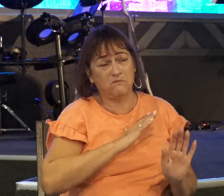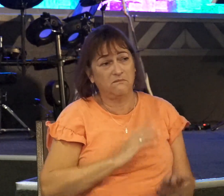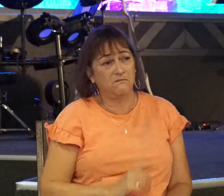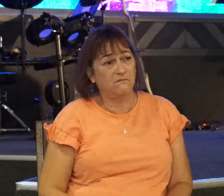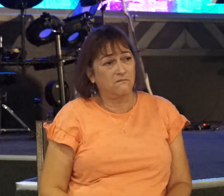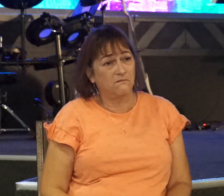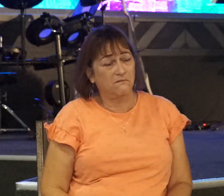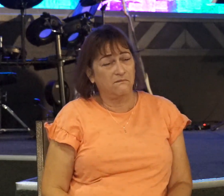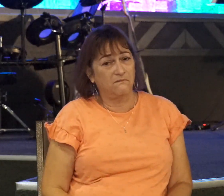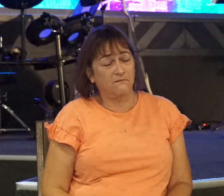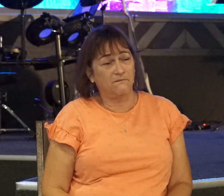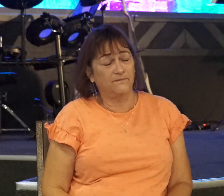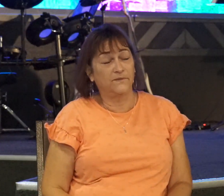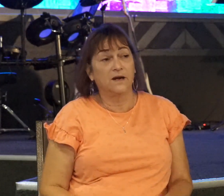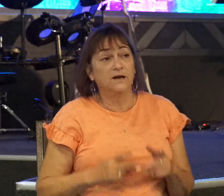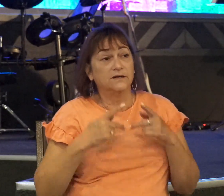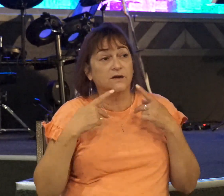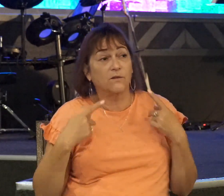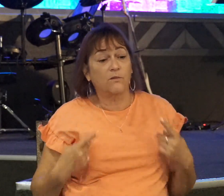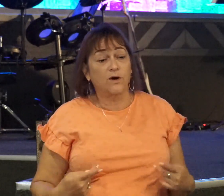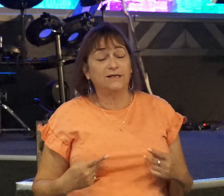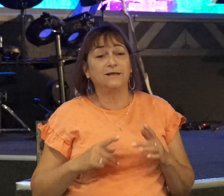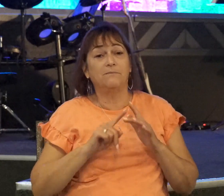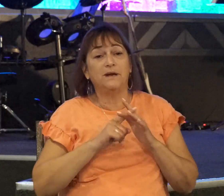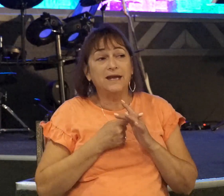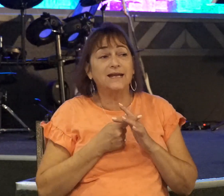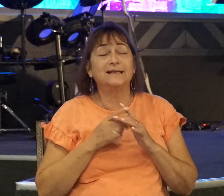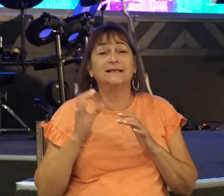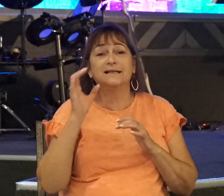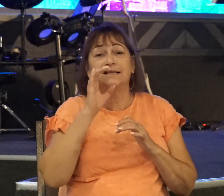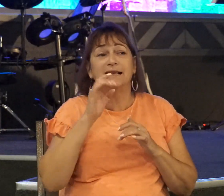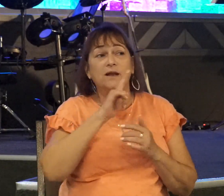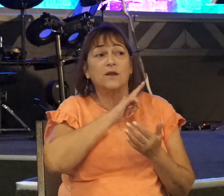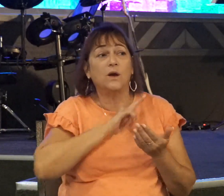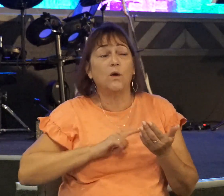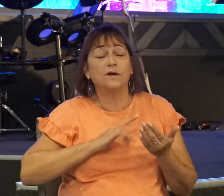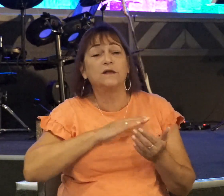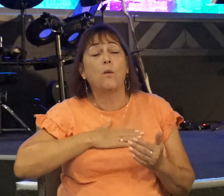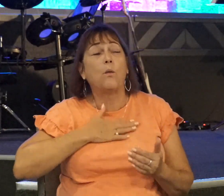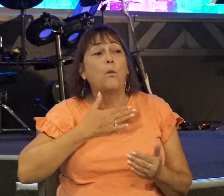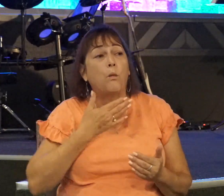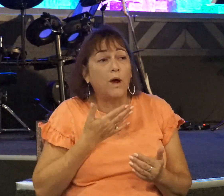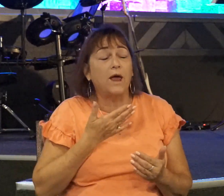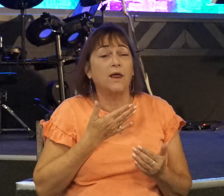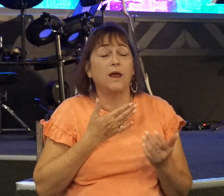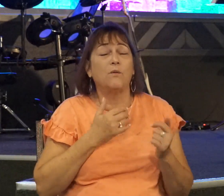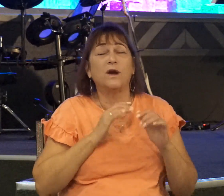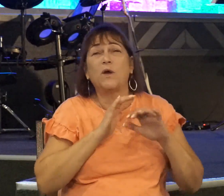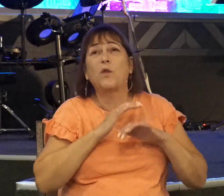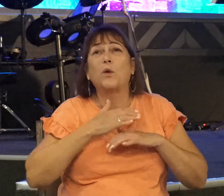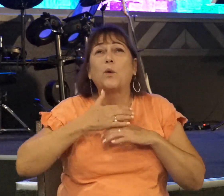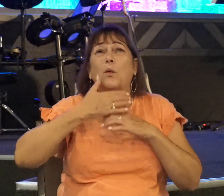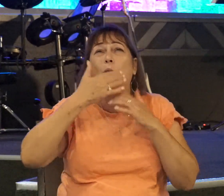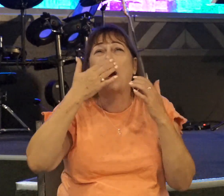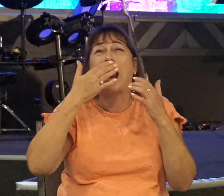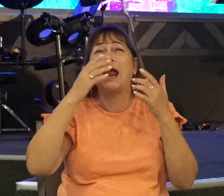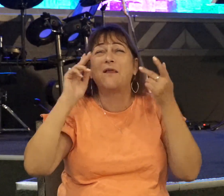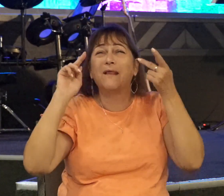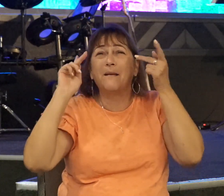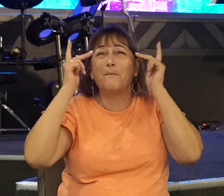And so, the priest begins seeking the Lord's will. And we're told to cry and the panicked screams from